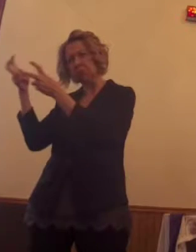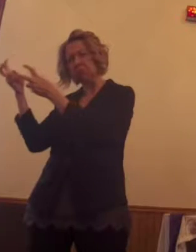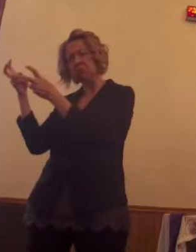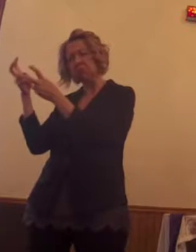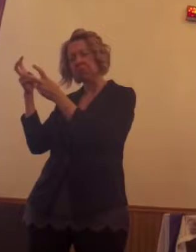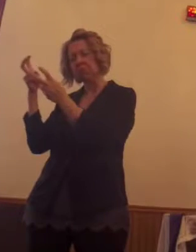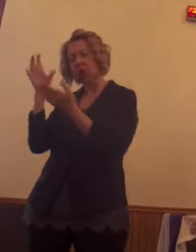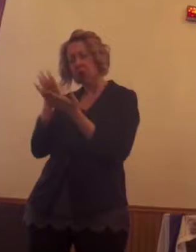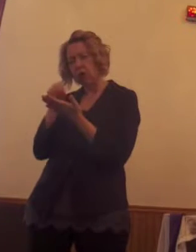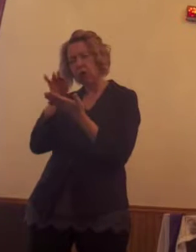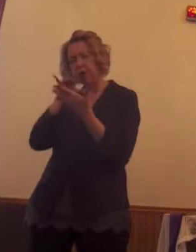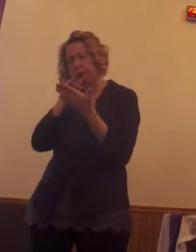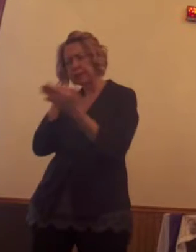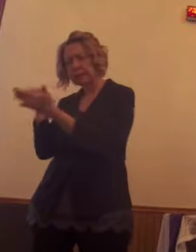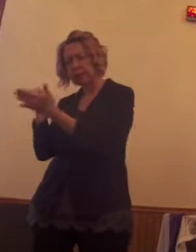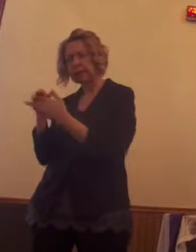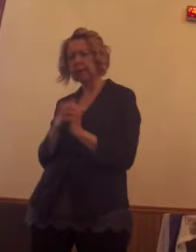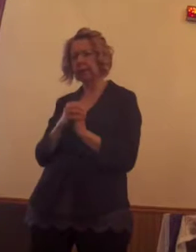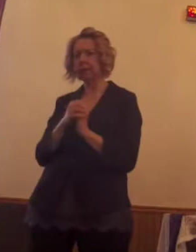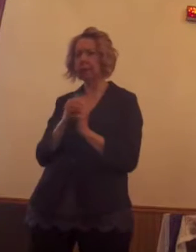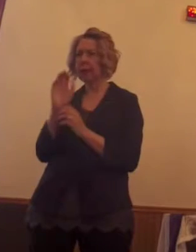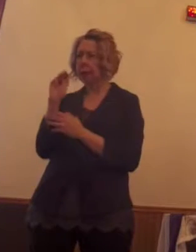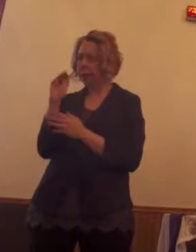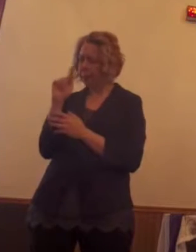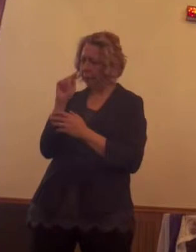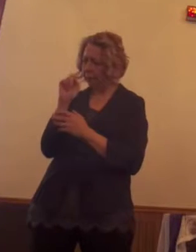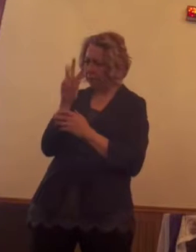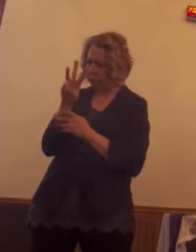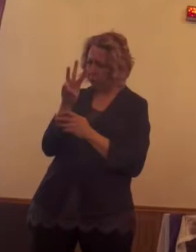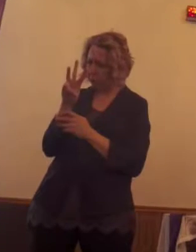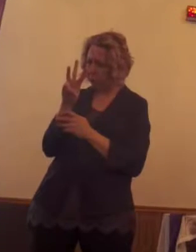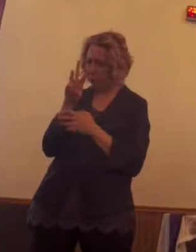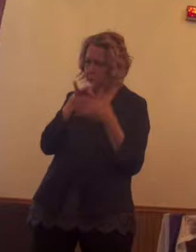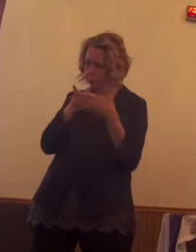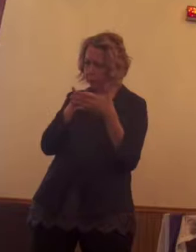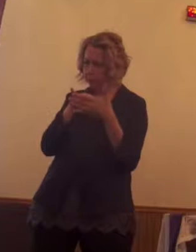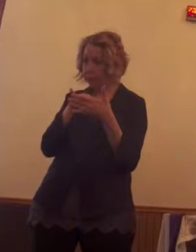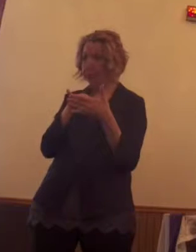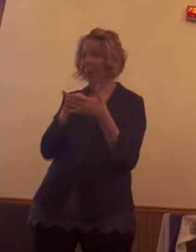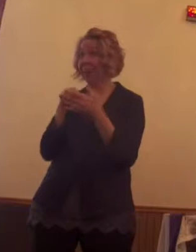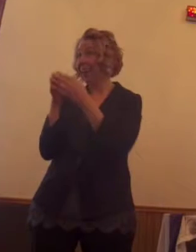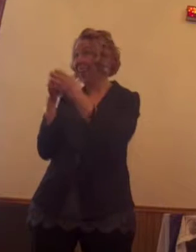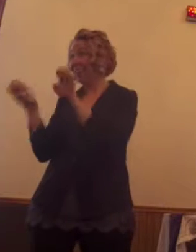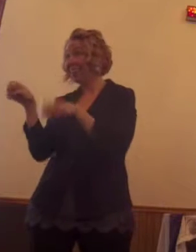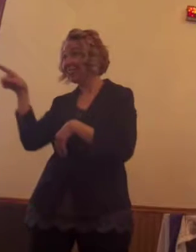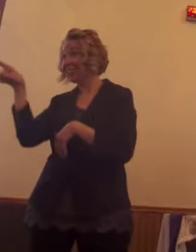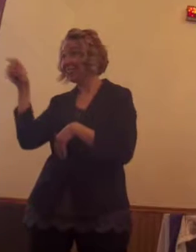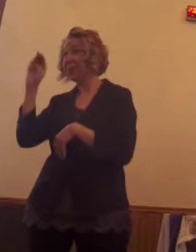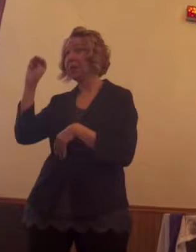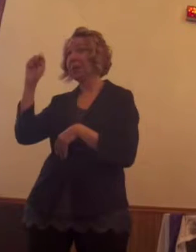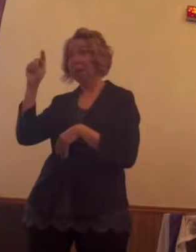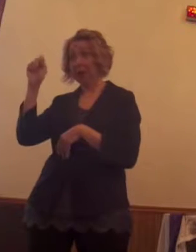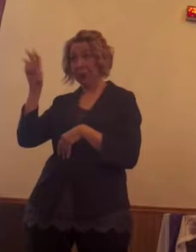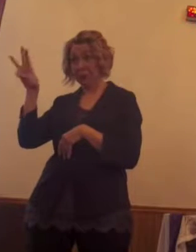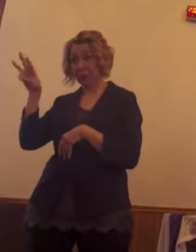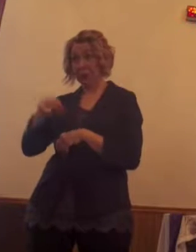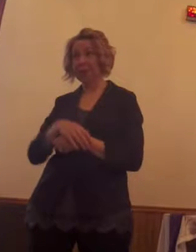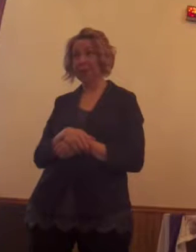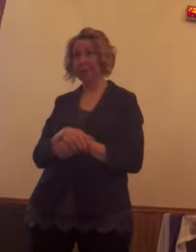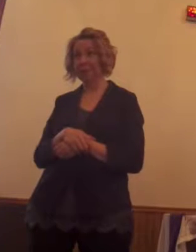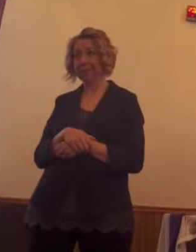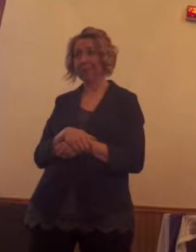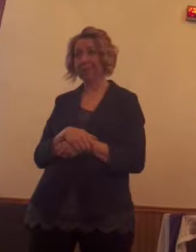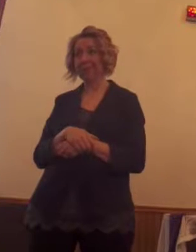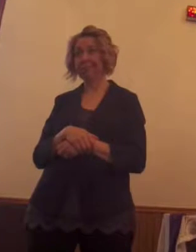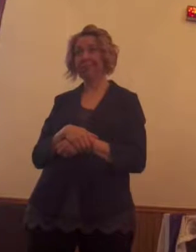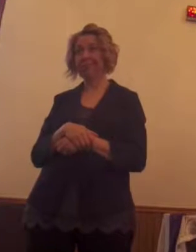We heard some texts out of Matthew, and as we get closer to Resurrection Sunday, we'll hear a little bit more out of Matthew. But we've